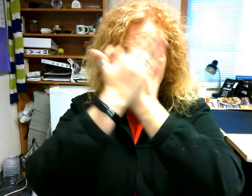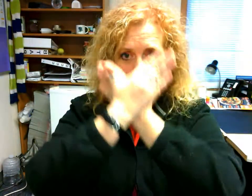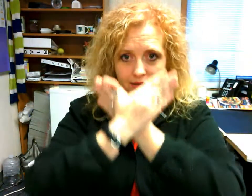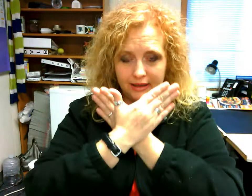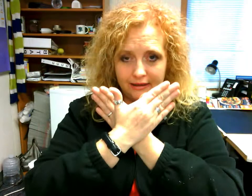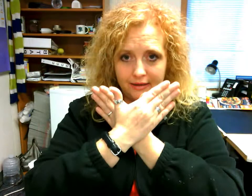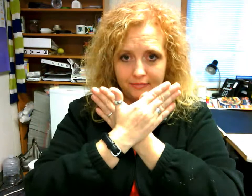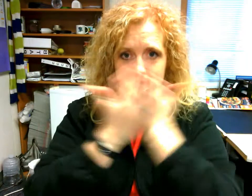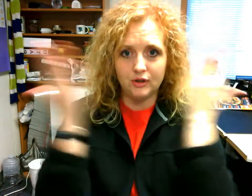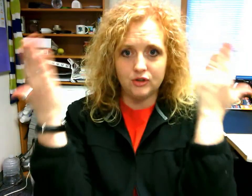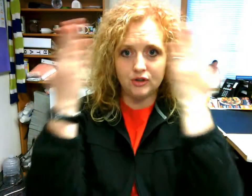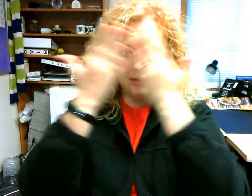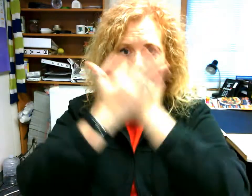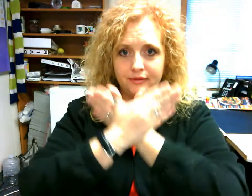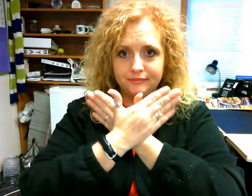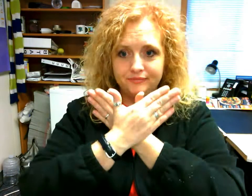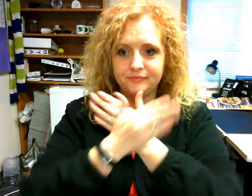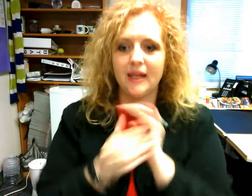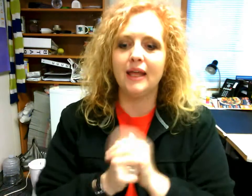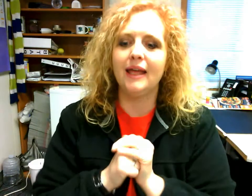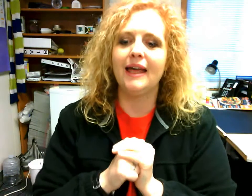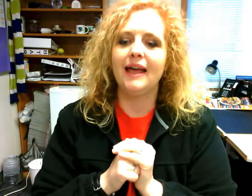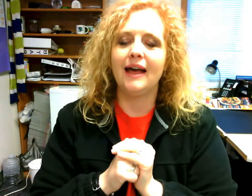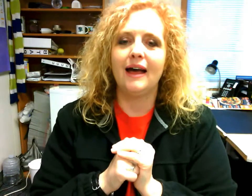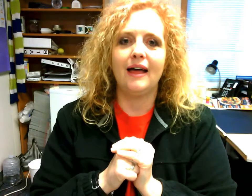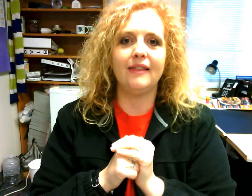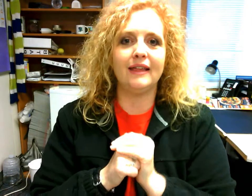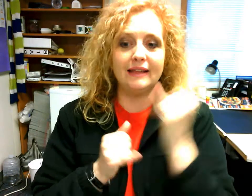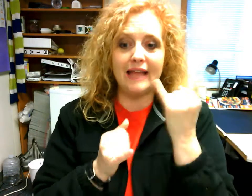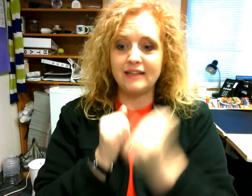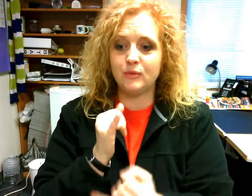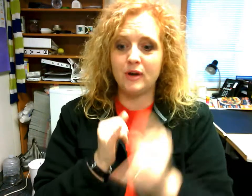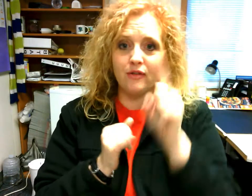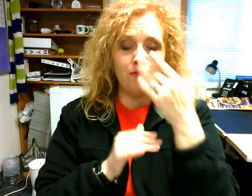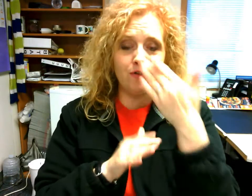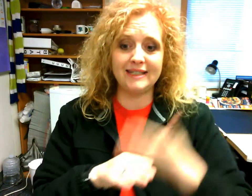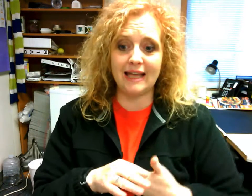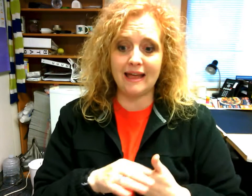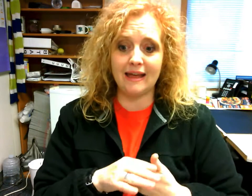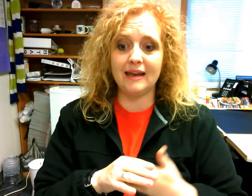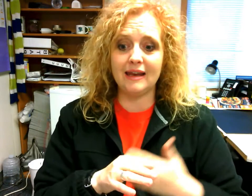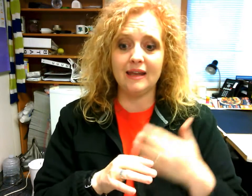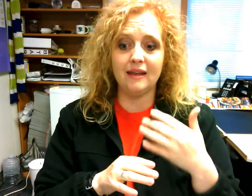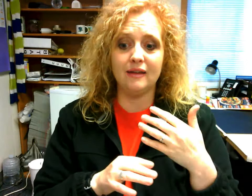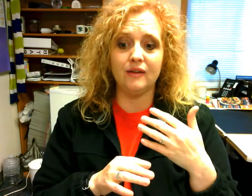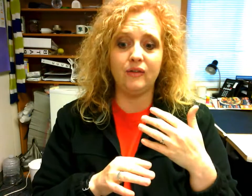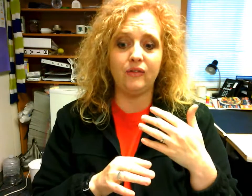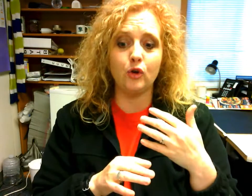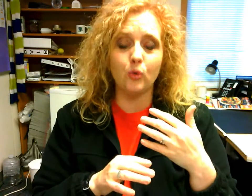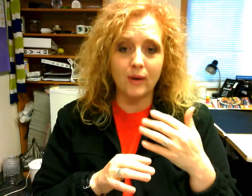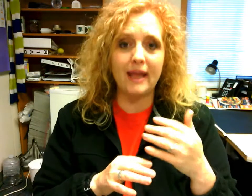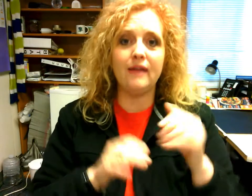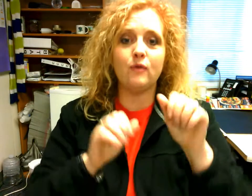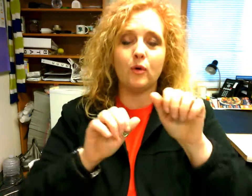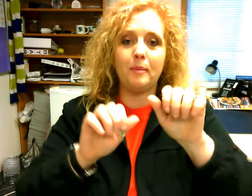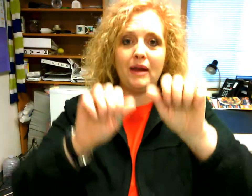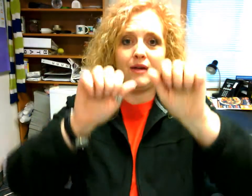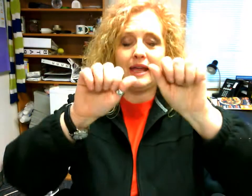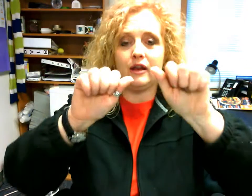dark the last one on the first side is grave or berry and it